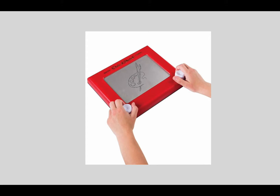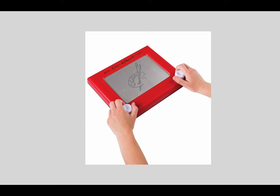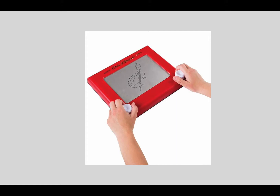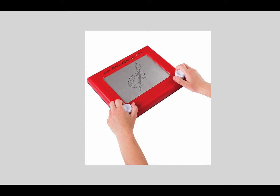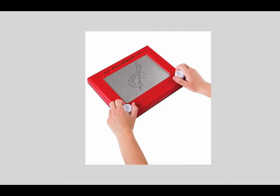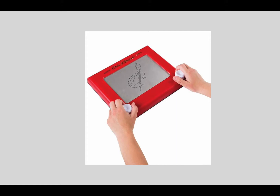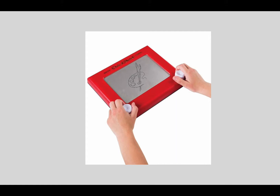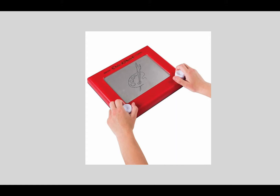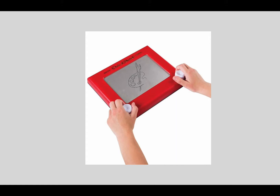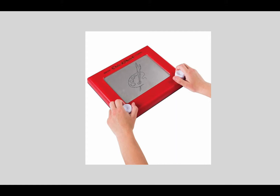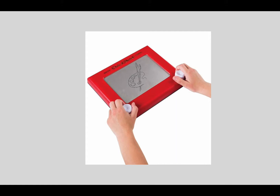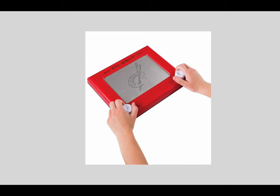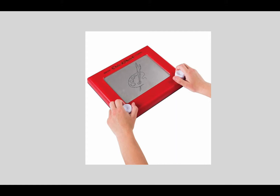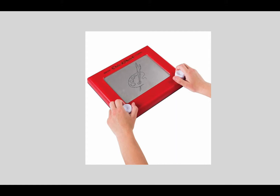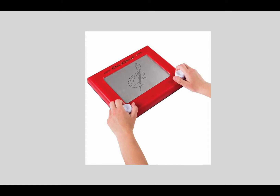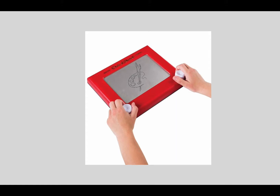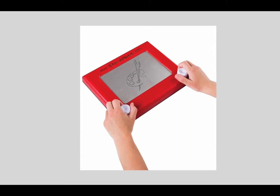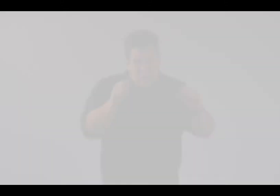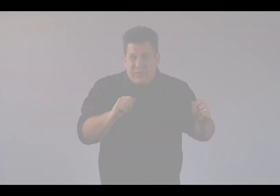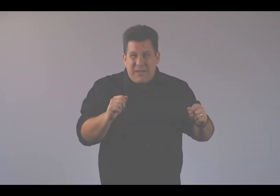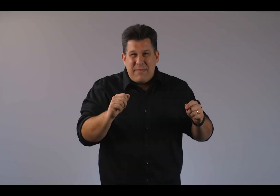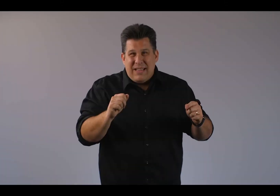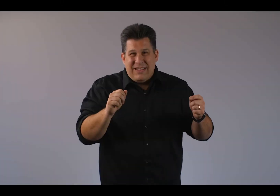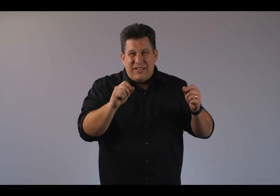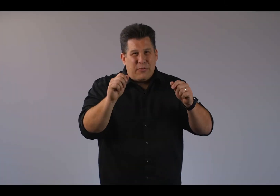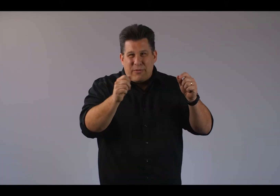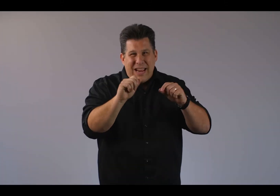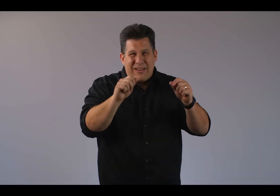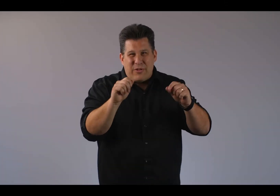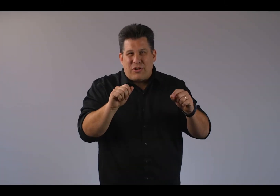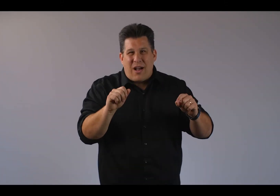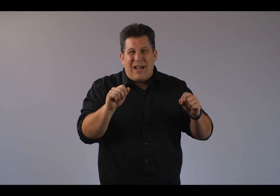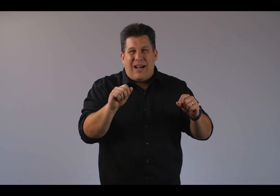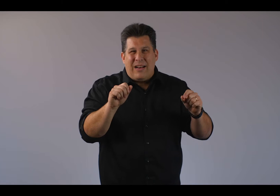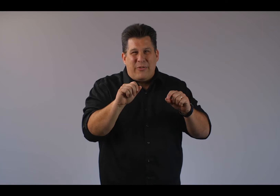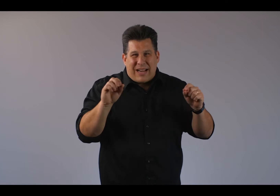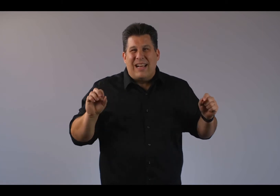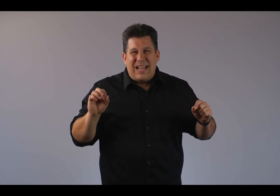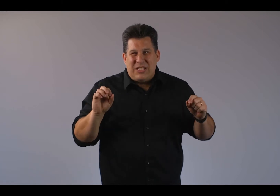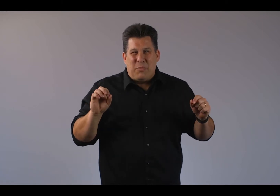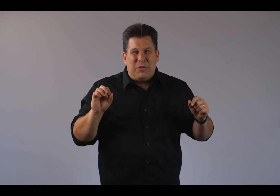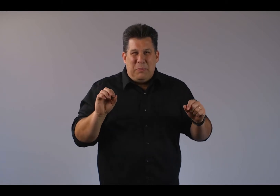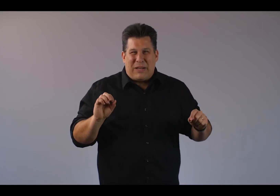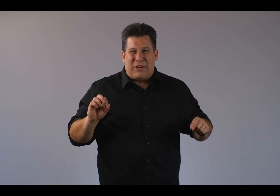were kids, we used to grab two knobs and turn them to write or draw unrecognizable pictures.